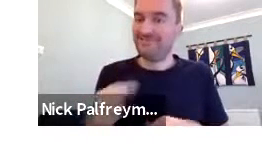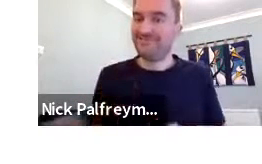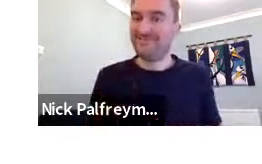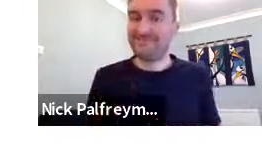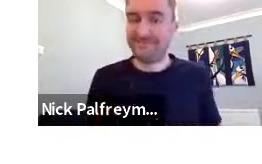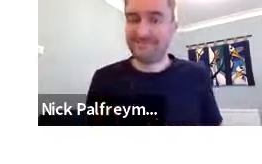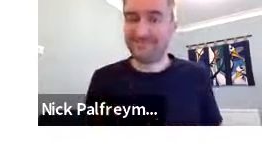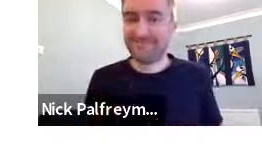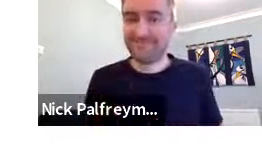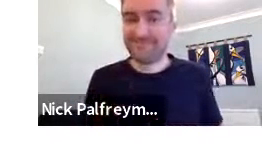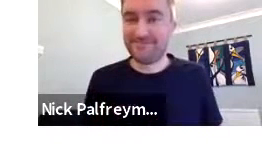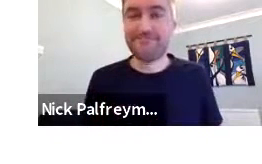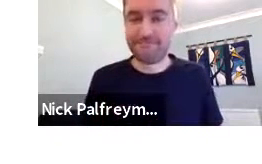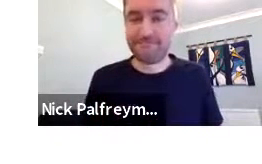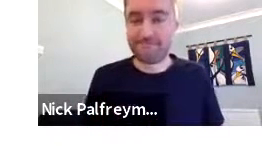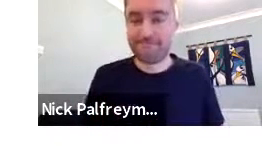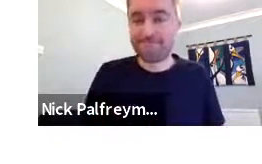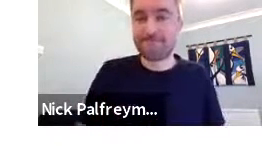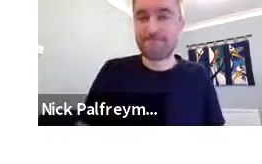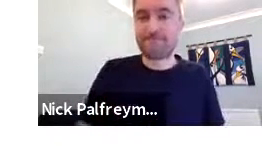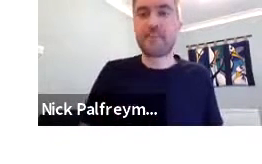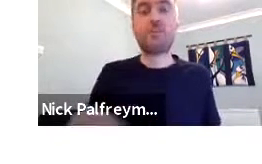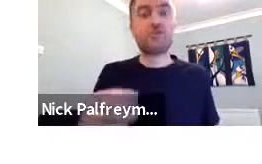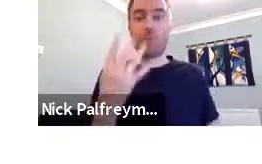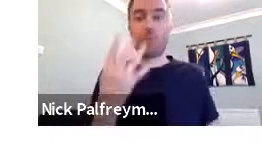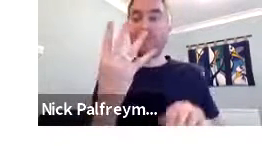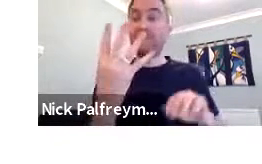mouthings from the Indonesian spoken word.